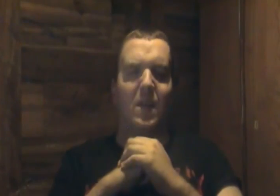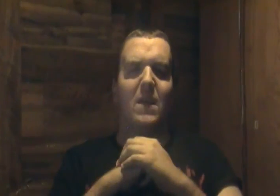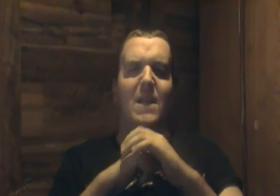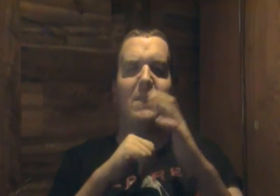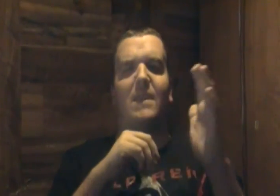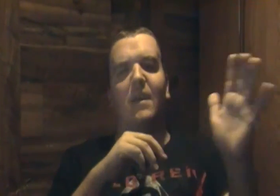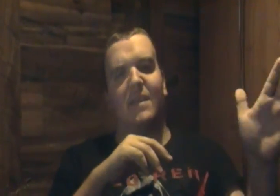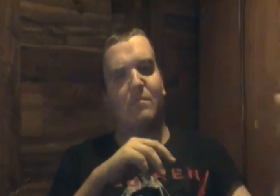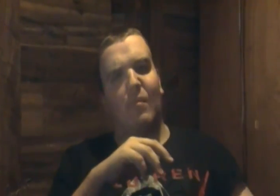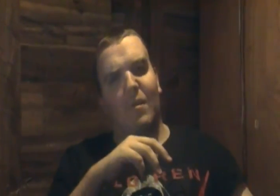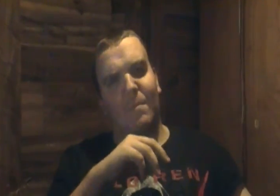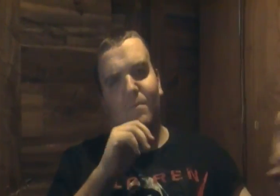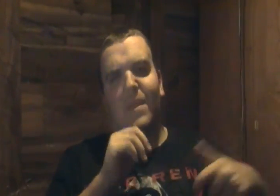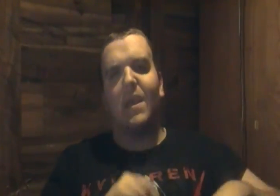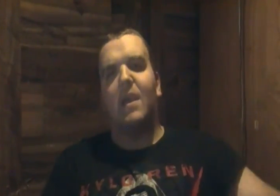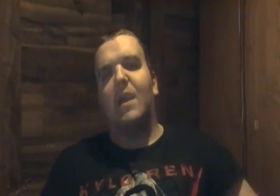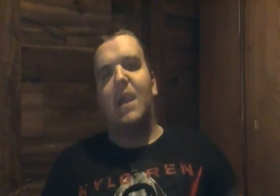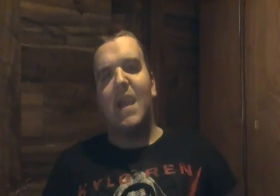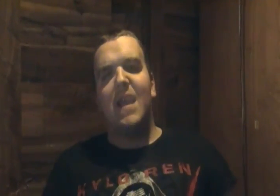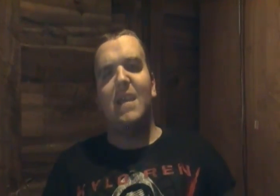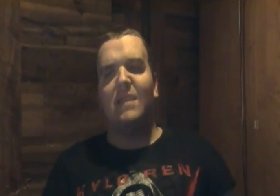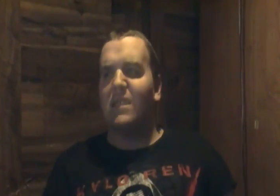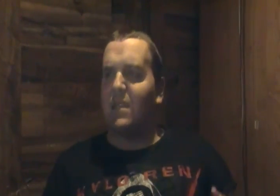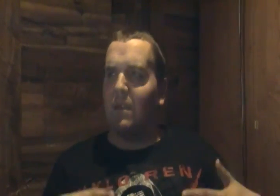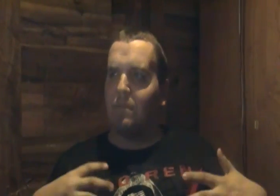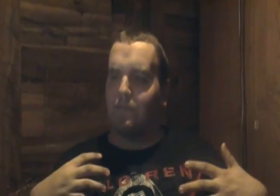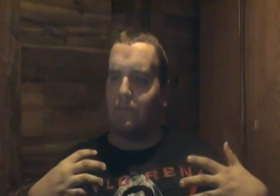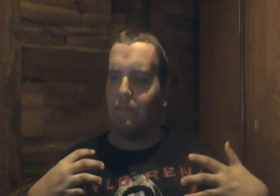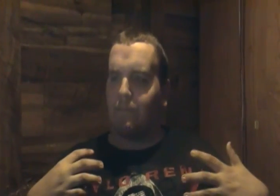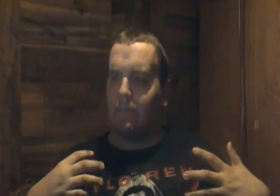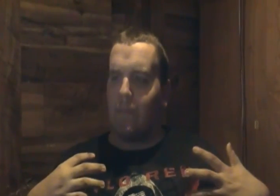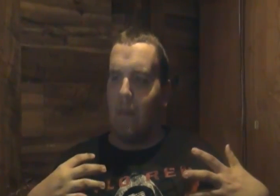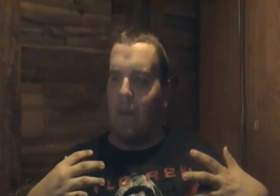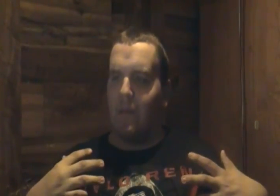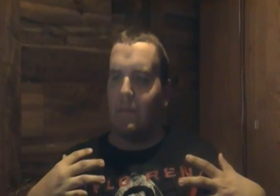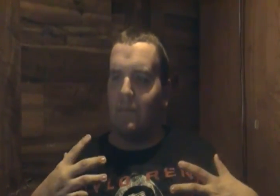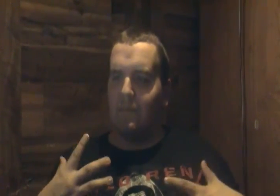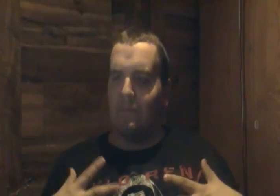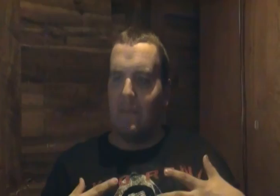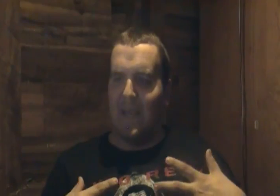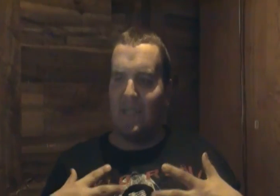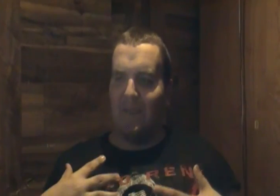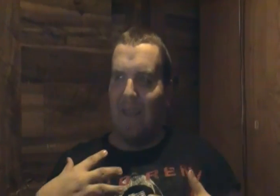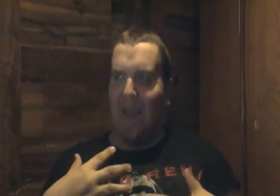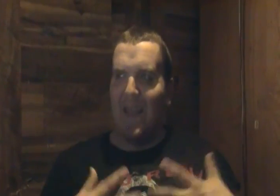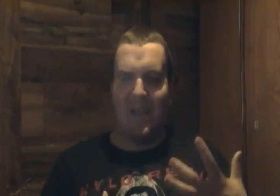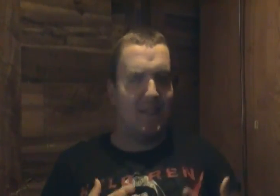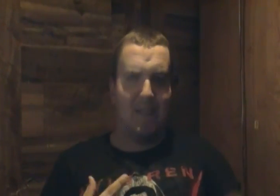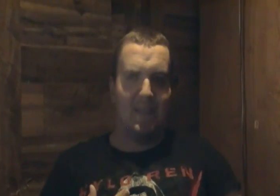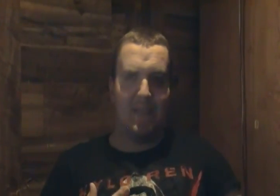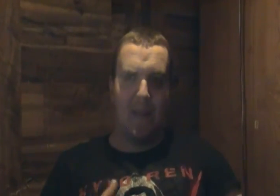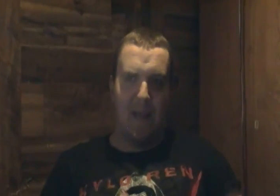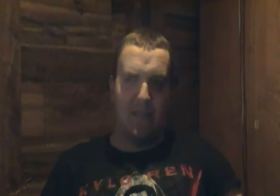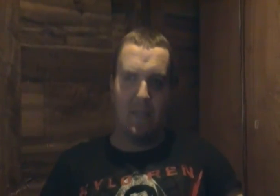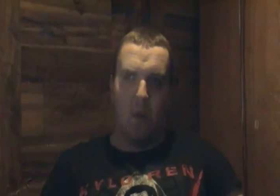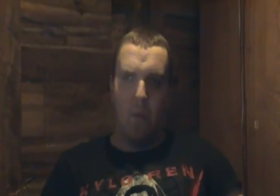young enough he's the youngest brother he's he's still got that innocence and so